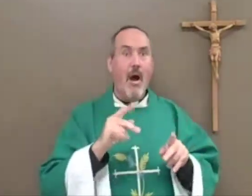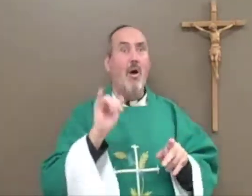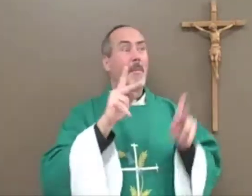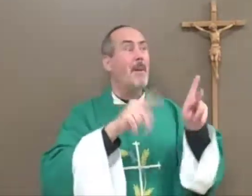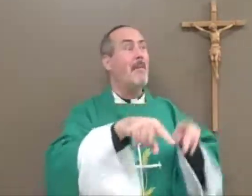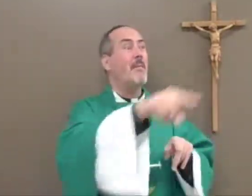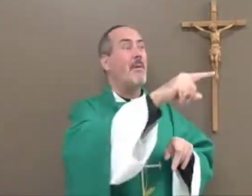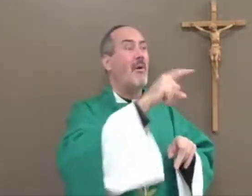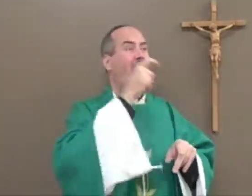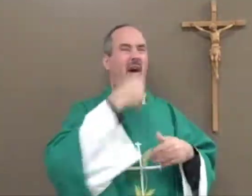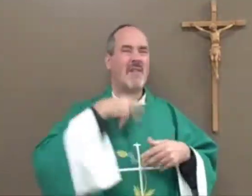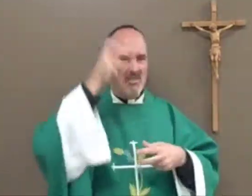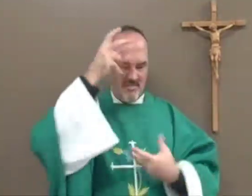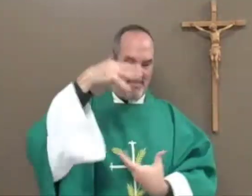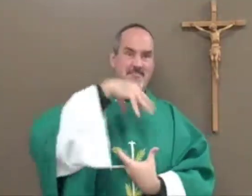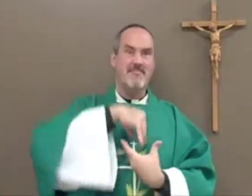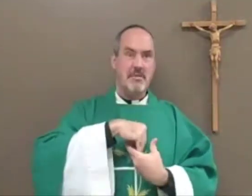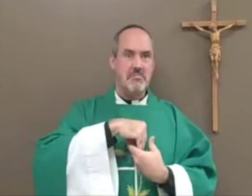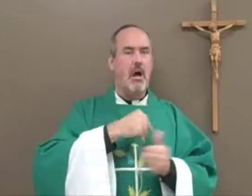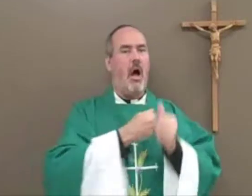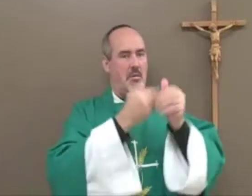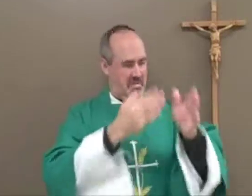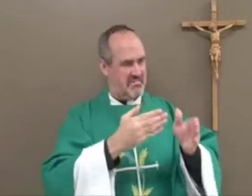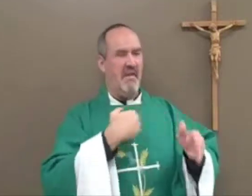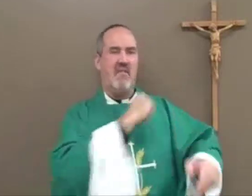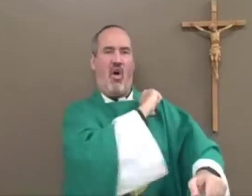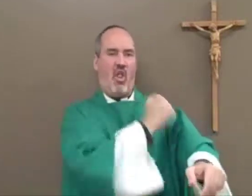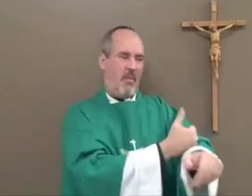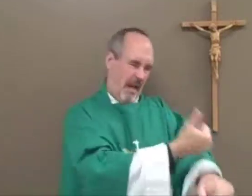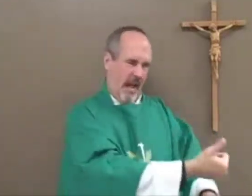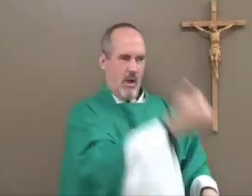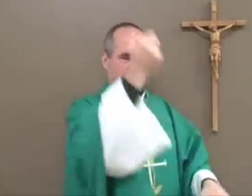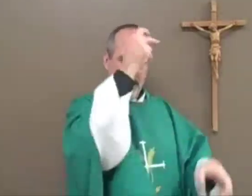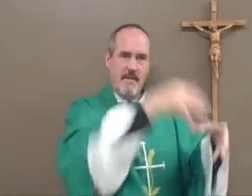people, and even to perform exorcisms on people possessed by demons.